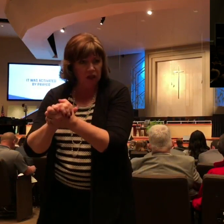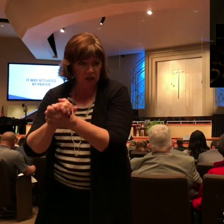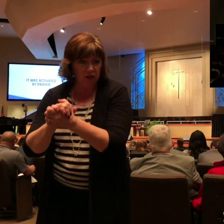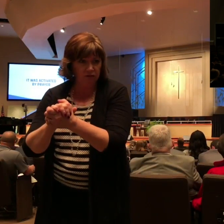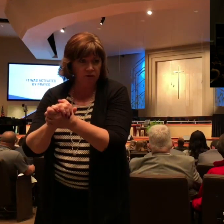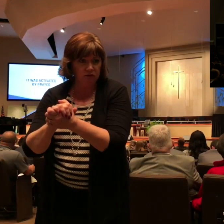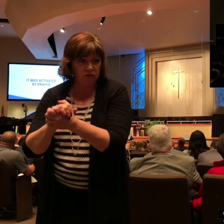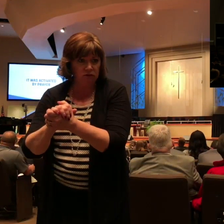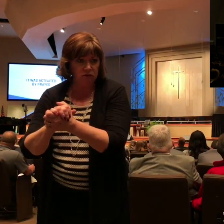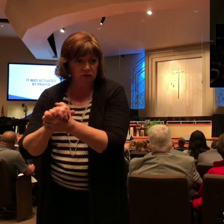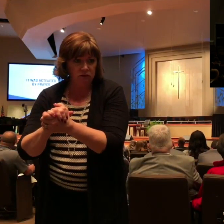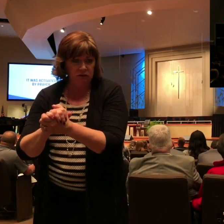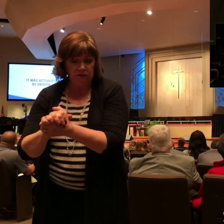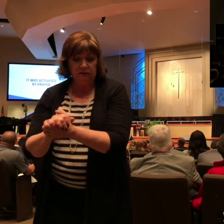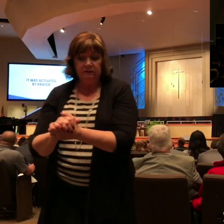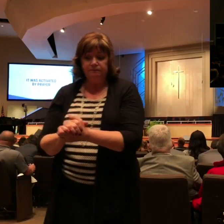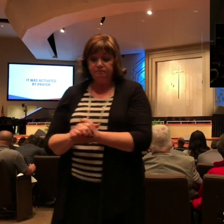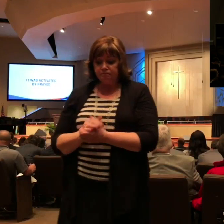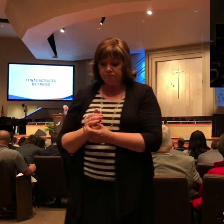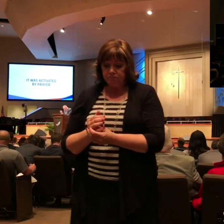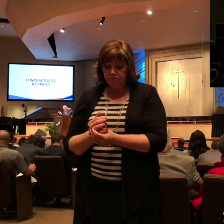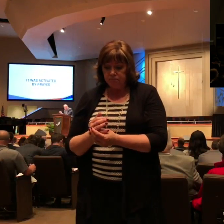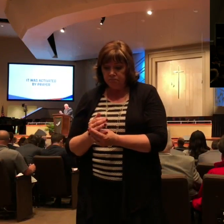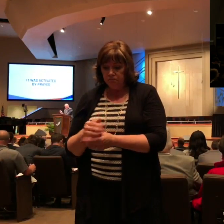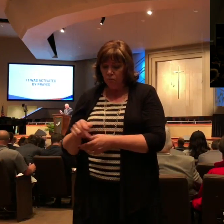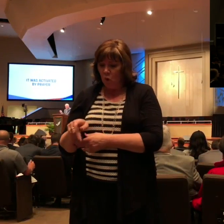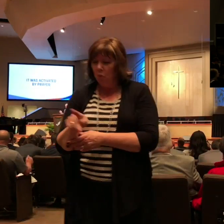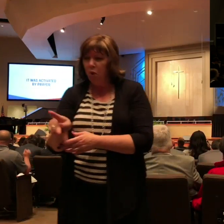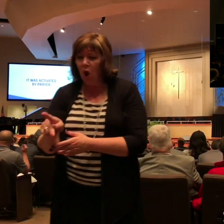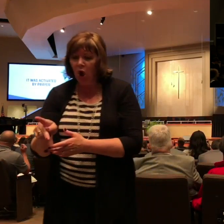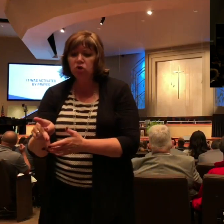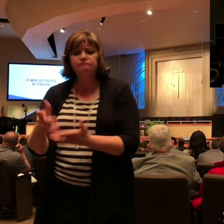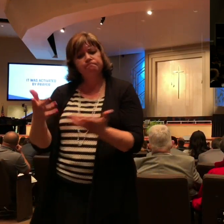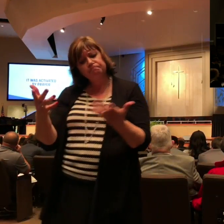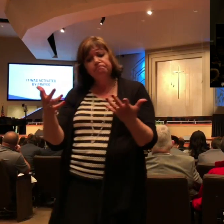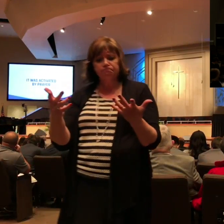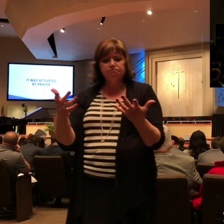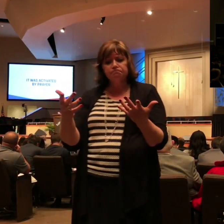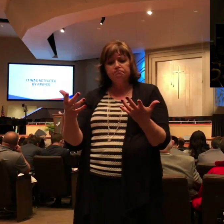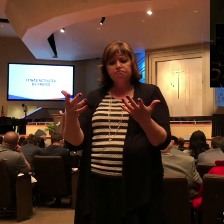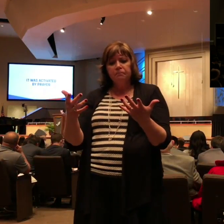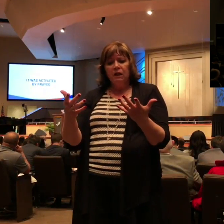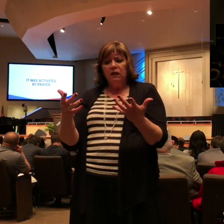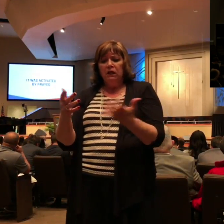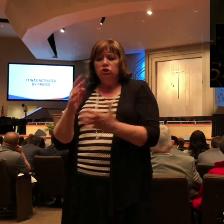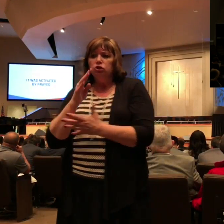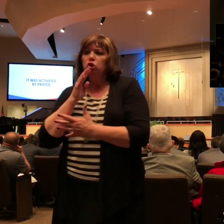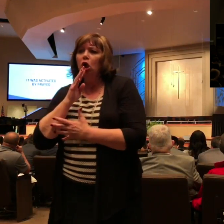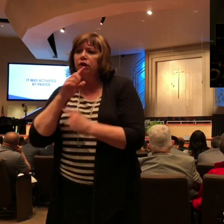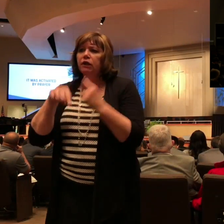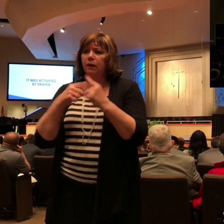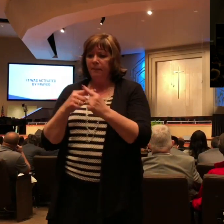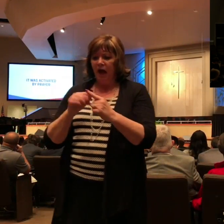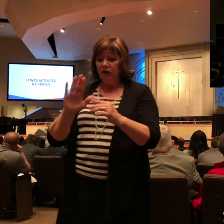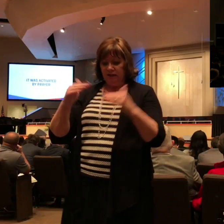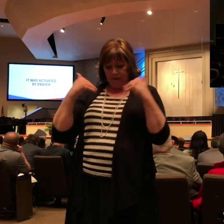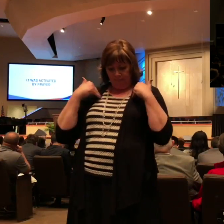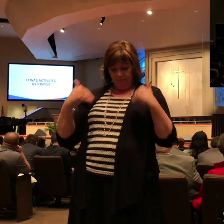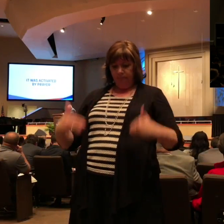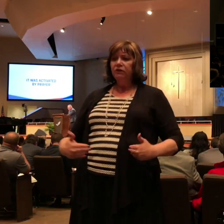salvation. Paul here's not talking about gospel salvation or soul salvation, but he's talking about his physical well-being. He's